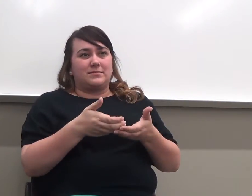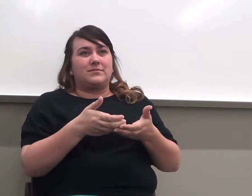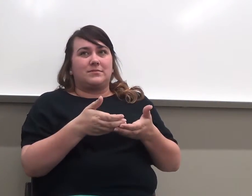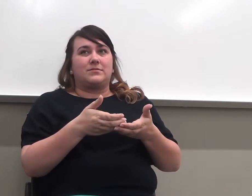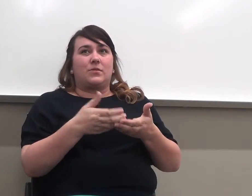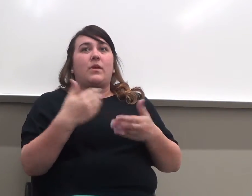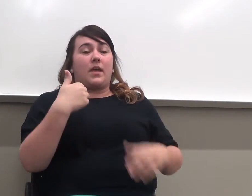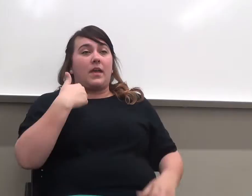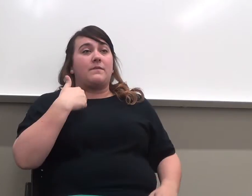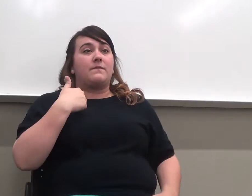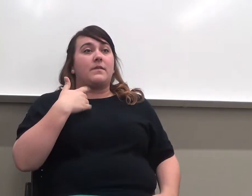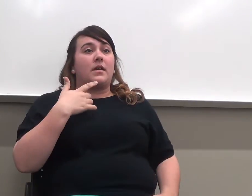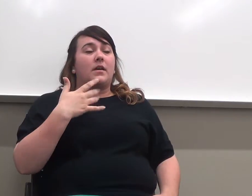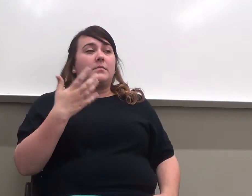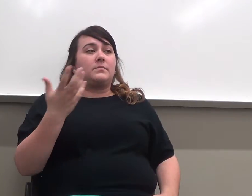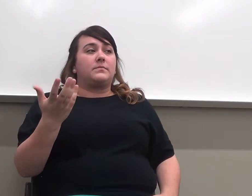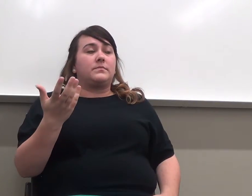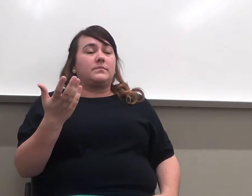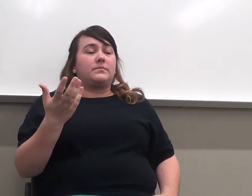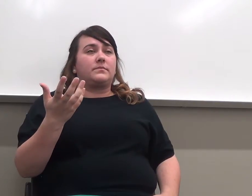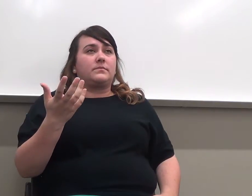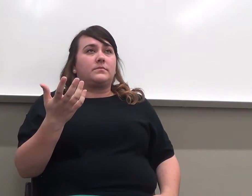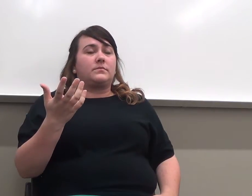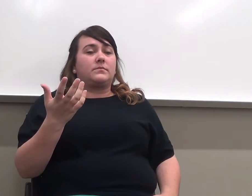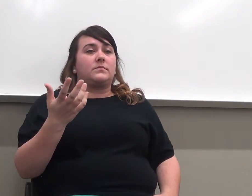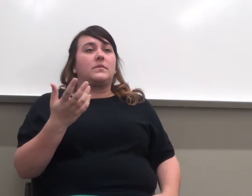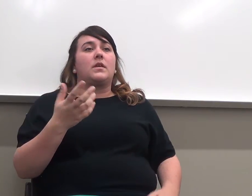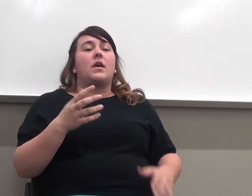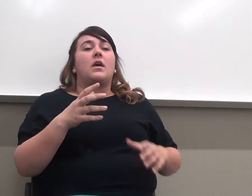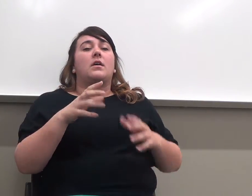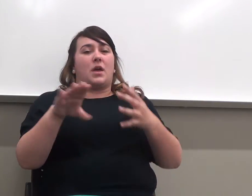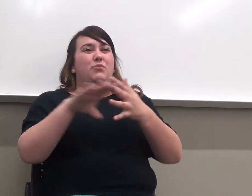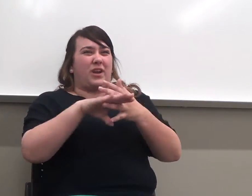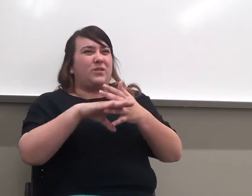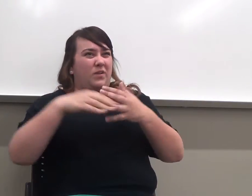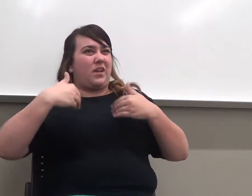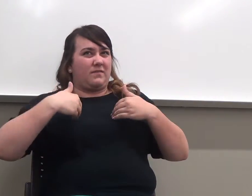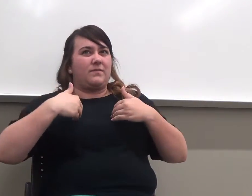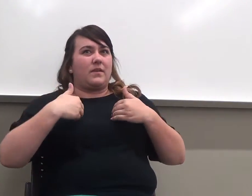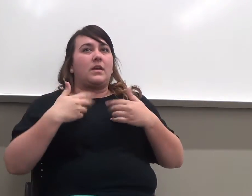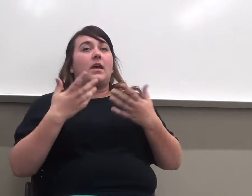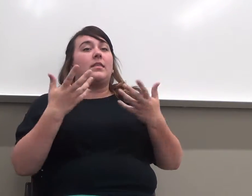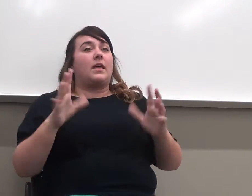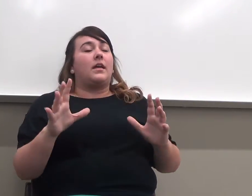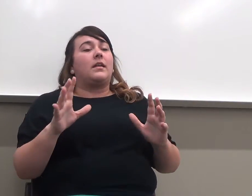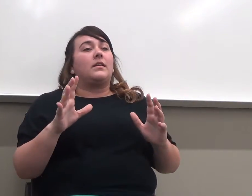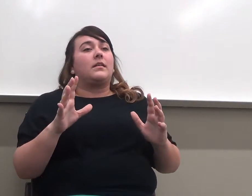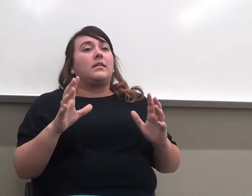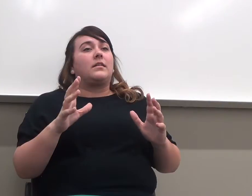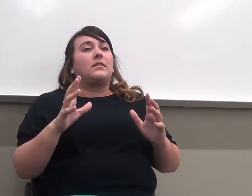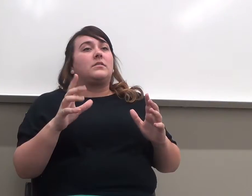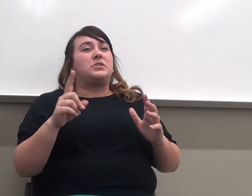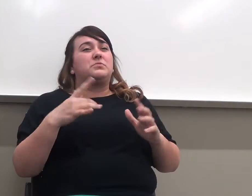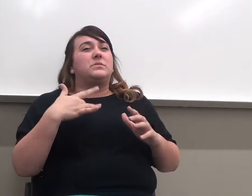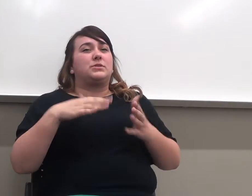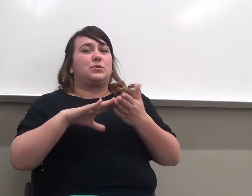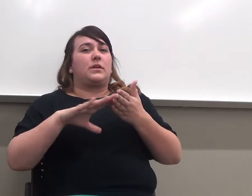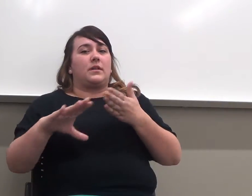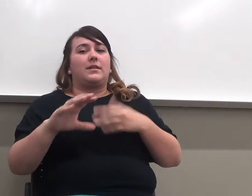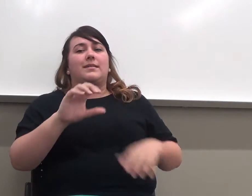have a break in the middle, and then I let you out at Penfield so that if